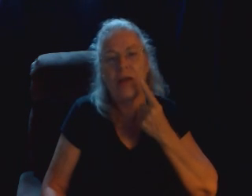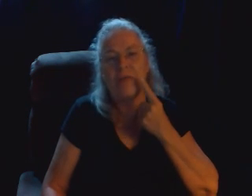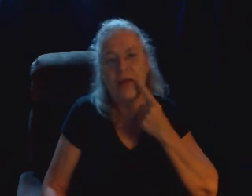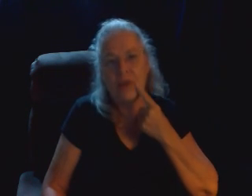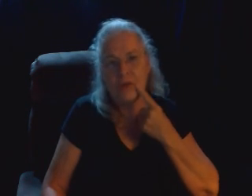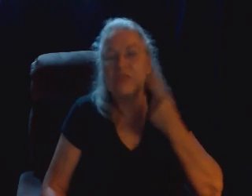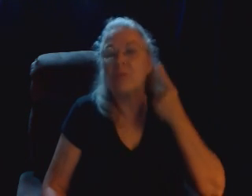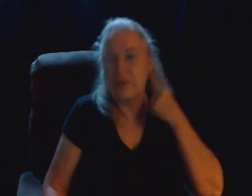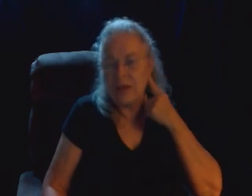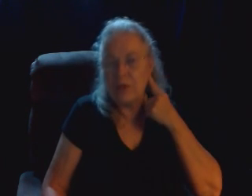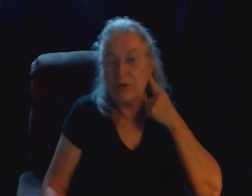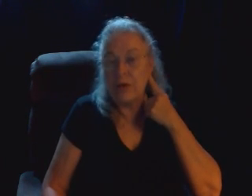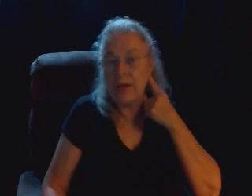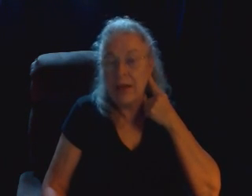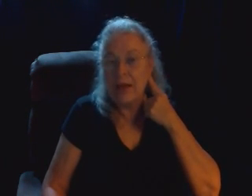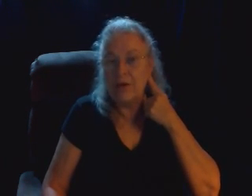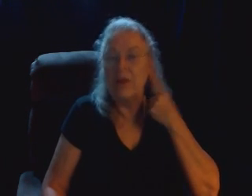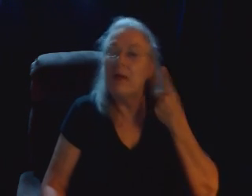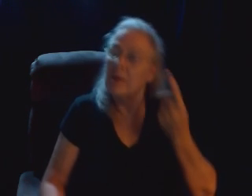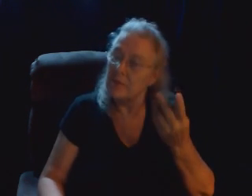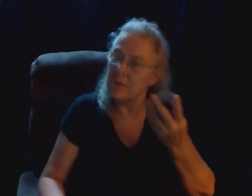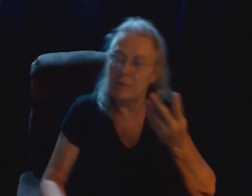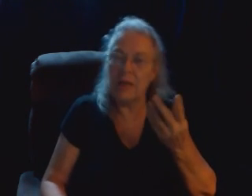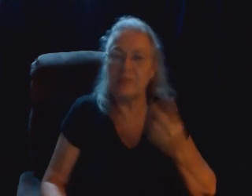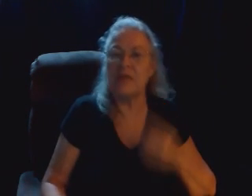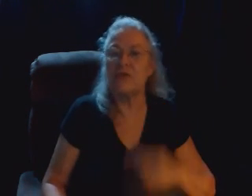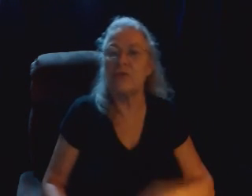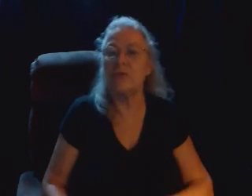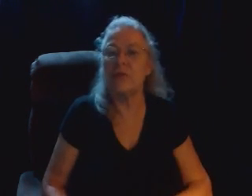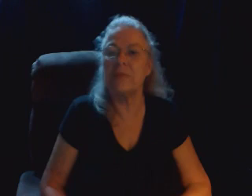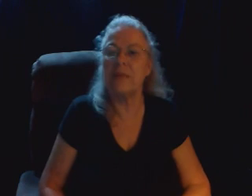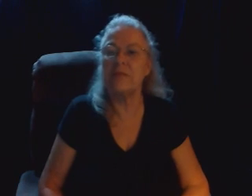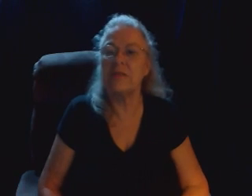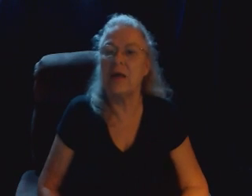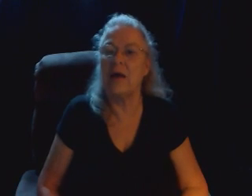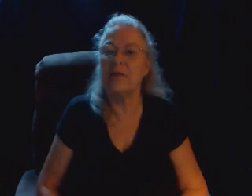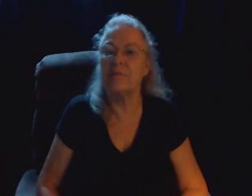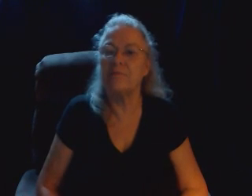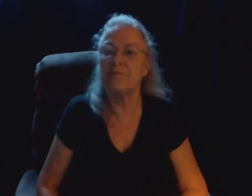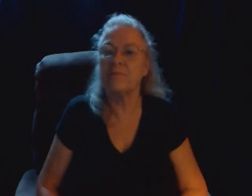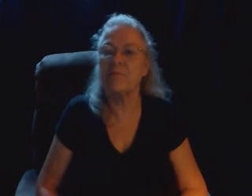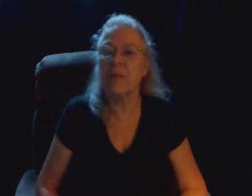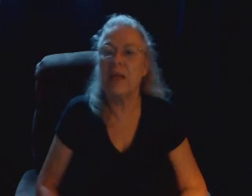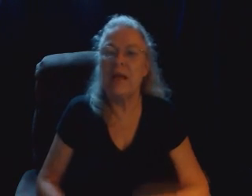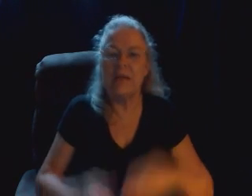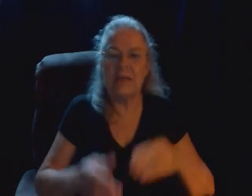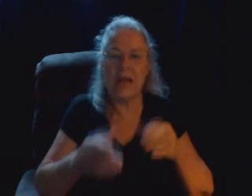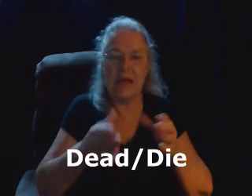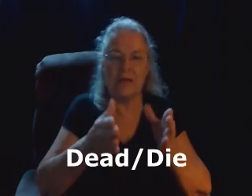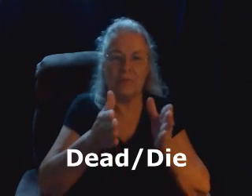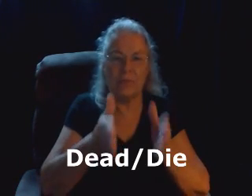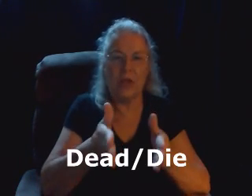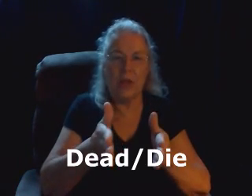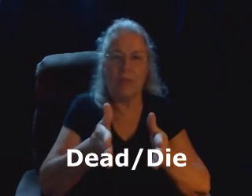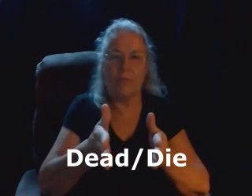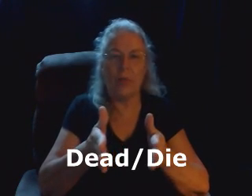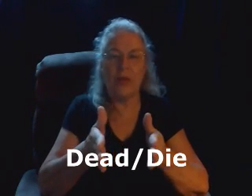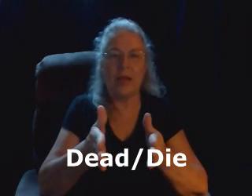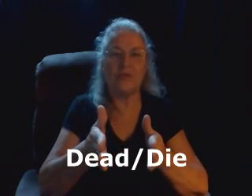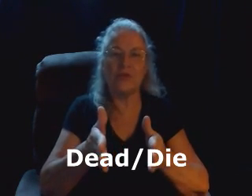if they couldn't speak, they couldn't hear. Sometimes that's true and sometimes it's not. Dead. Both hands are